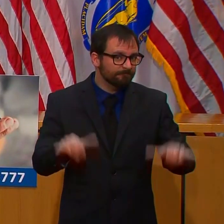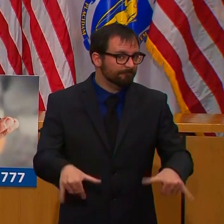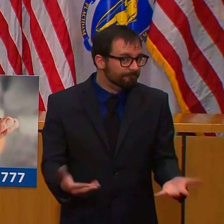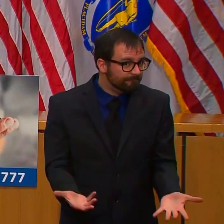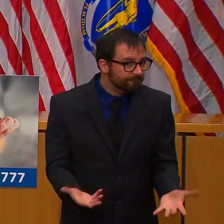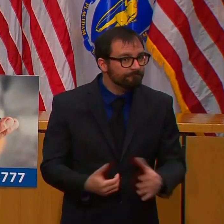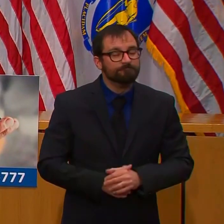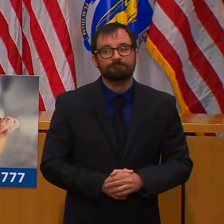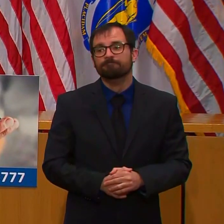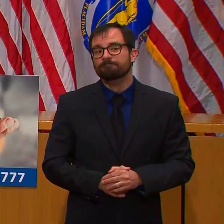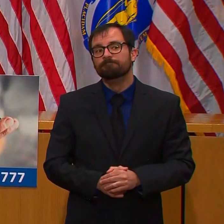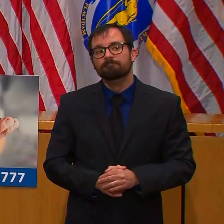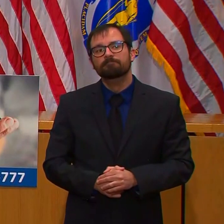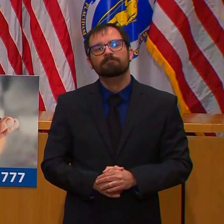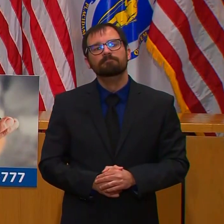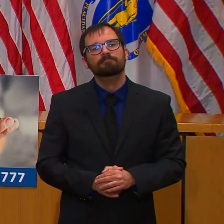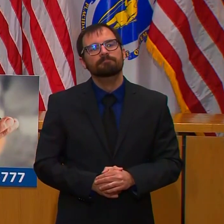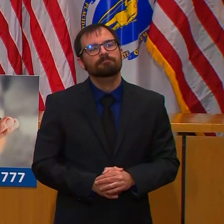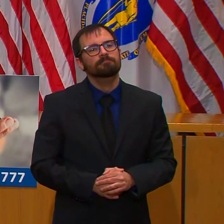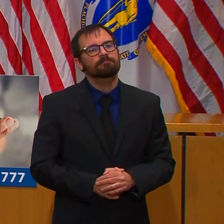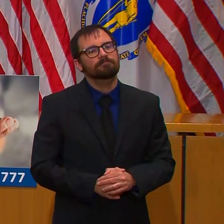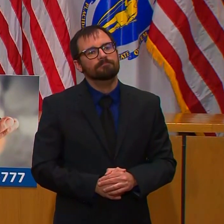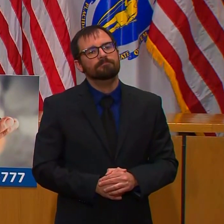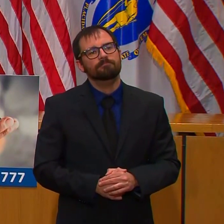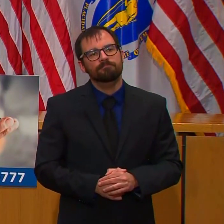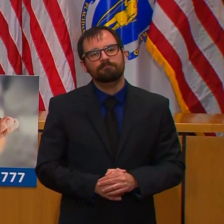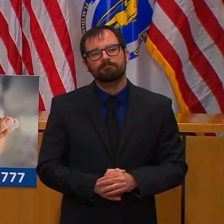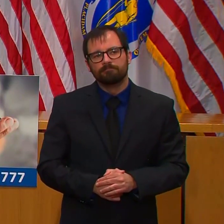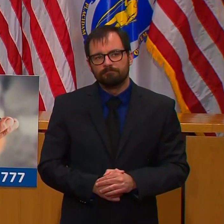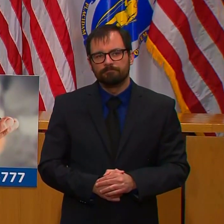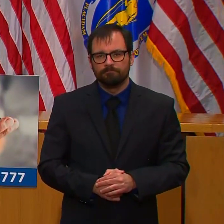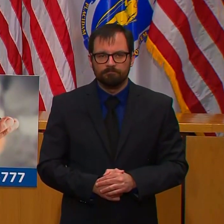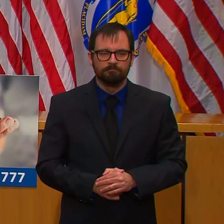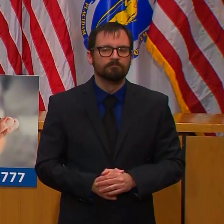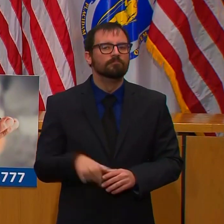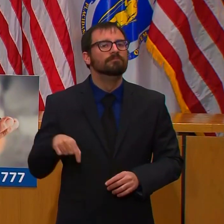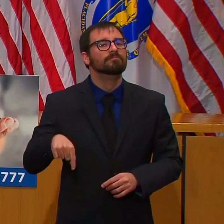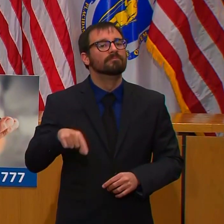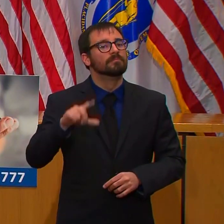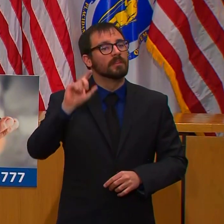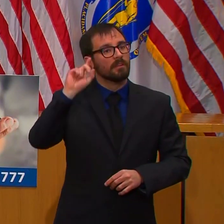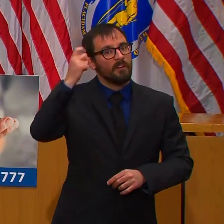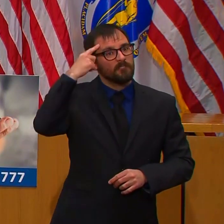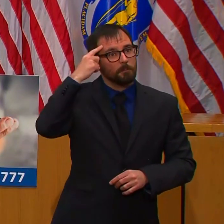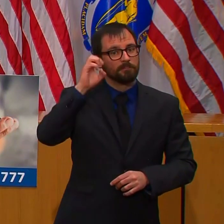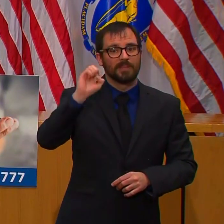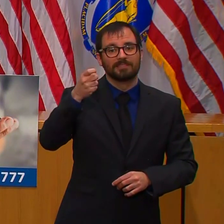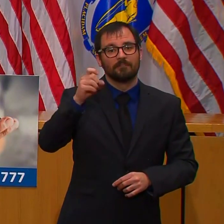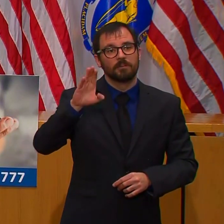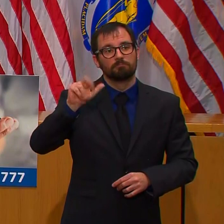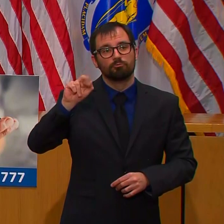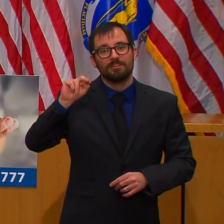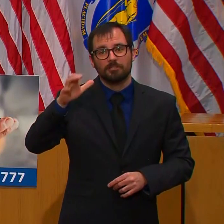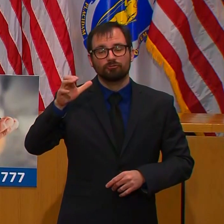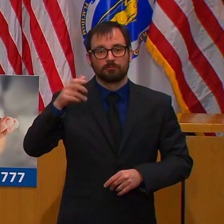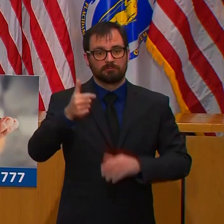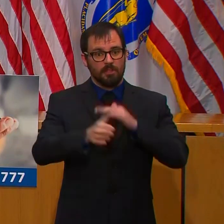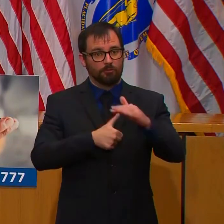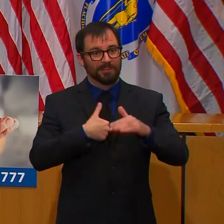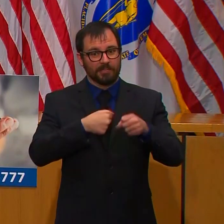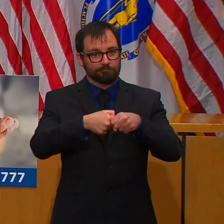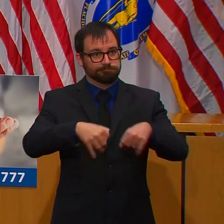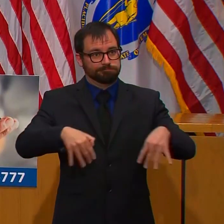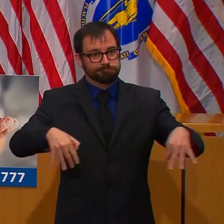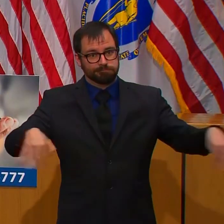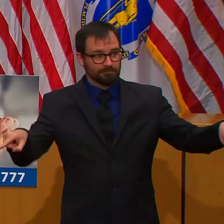For state government workers, we're also issuing an extension of the guidance to the executive branch employees regarding working from